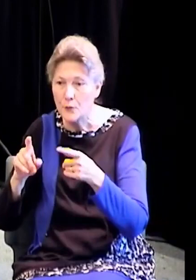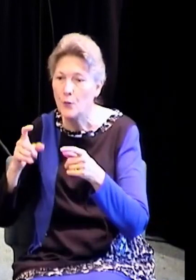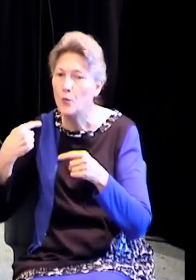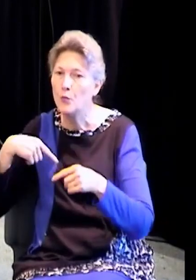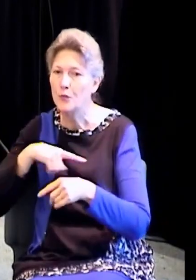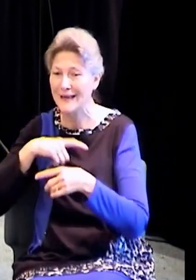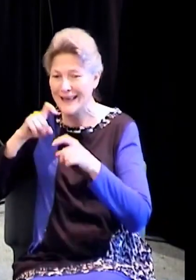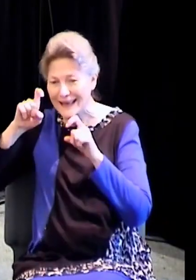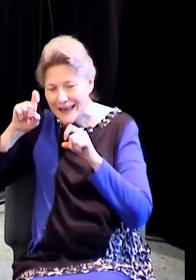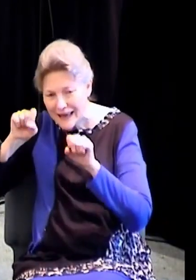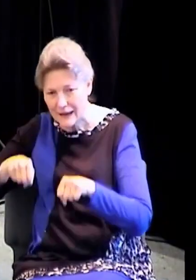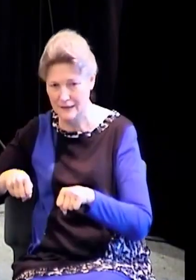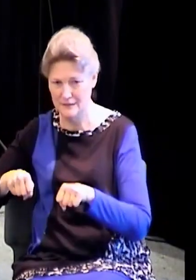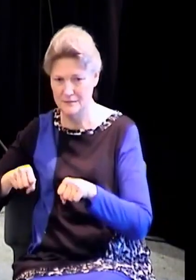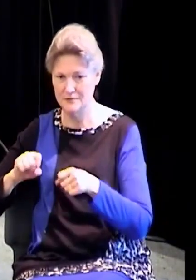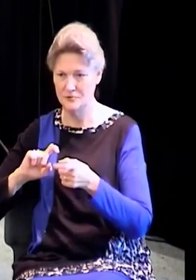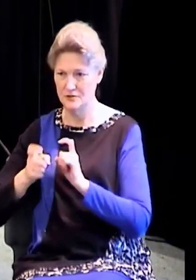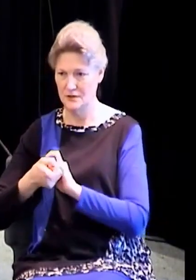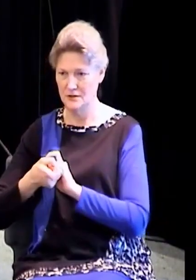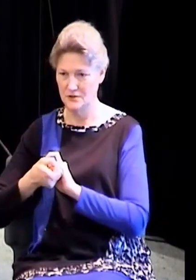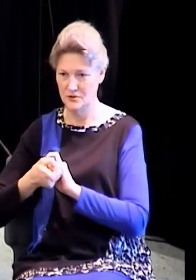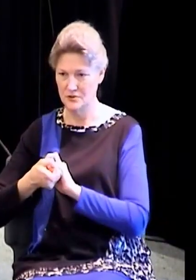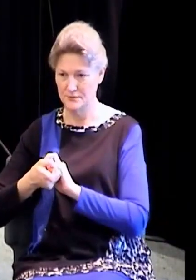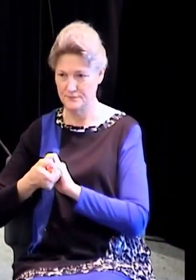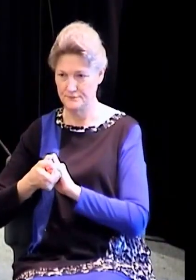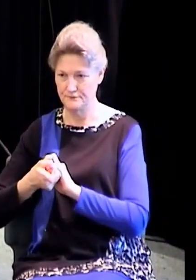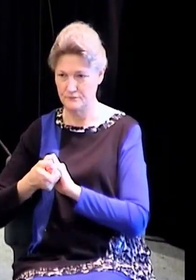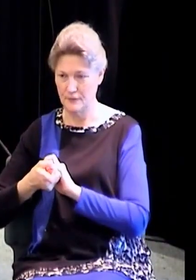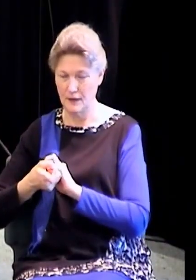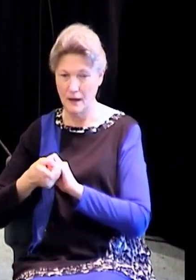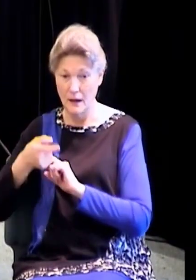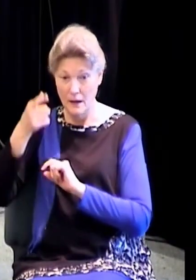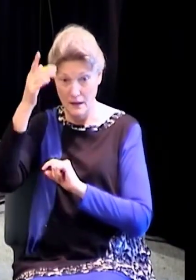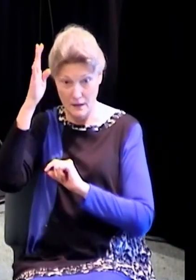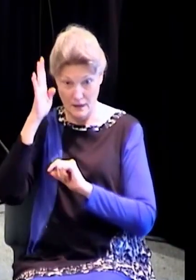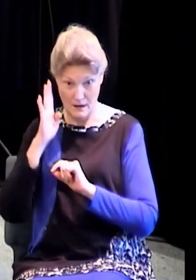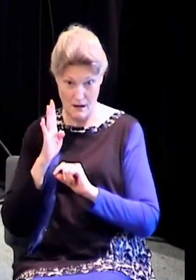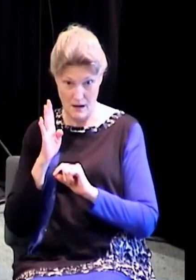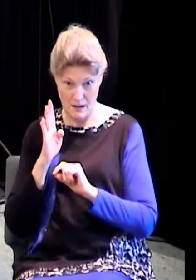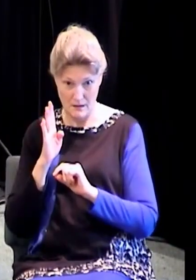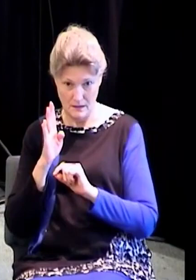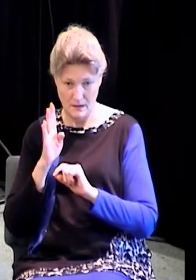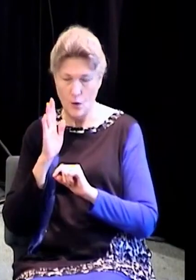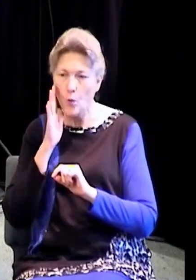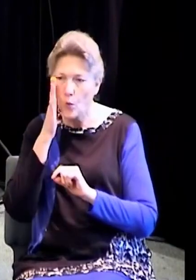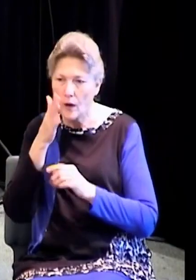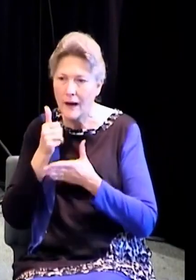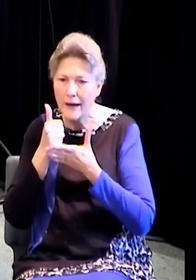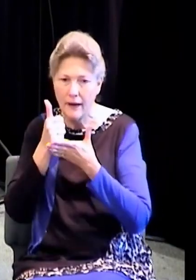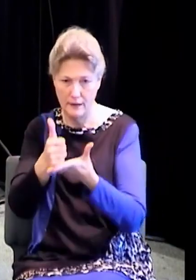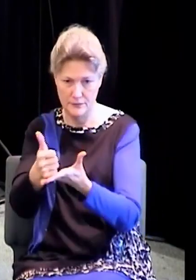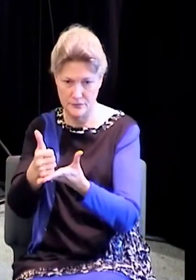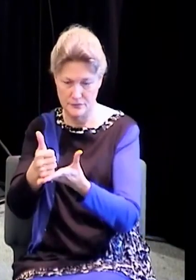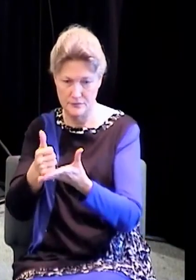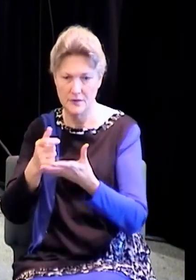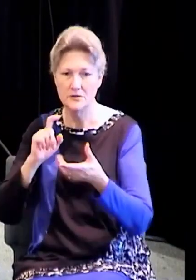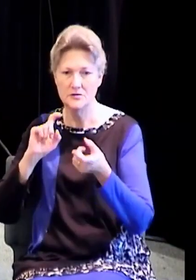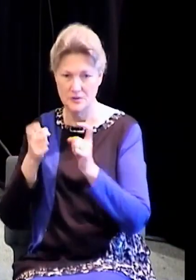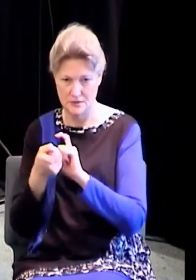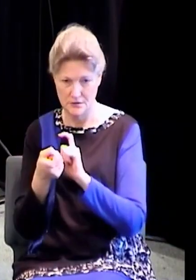God never demanded us to do something that he wasn't either, he hadn't already equipped us to do or he wasn't going to give us the power